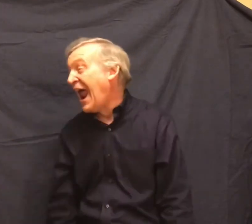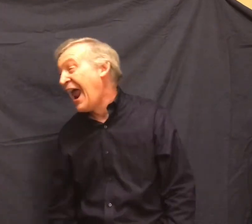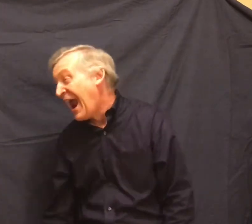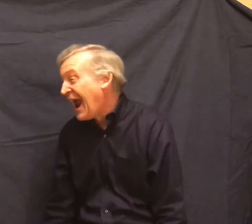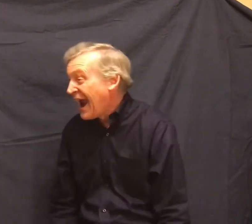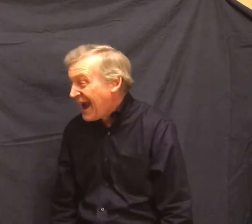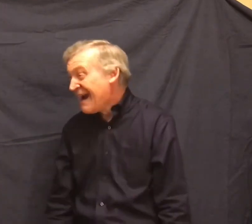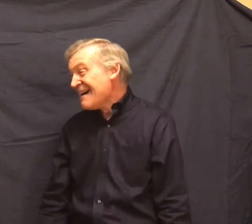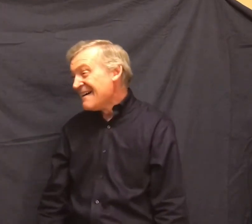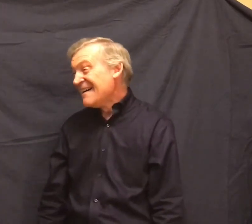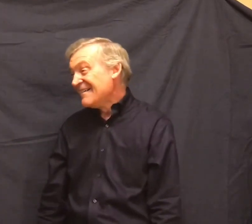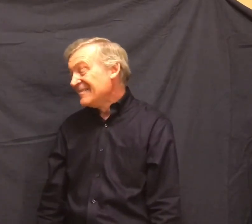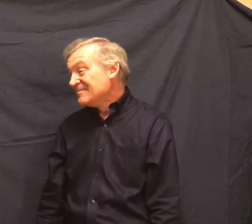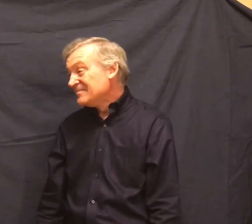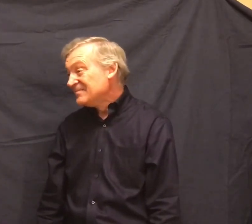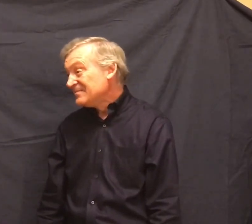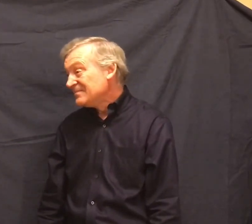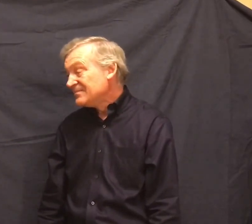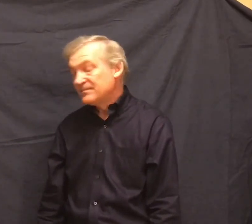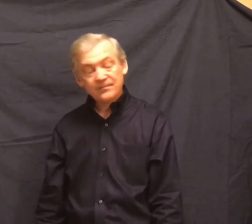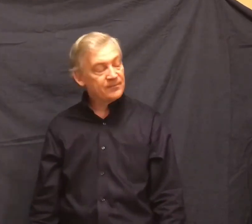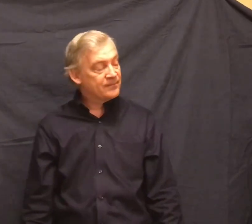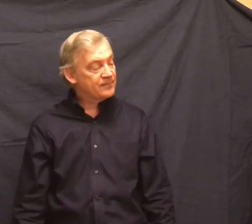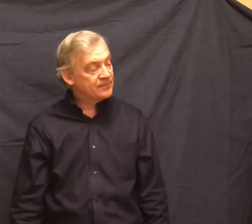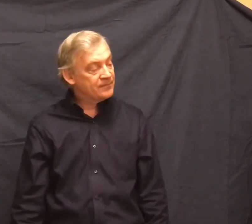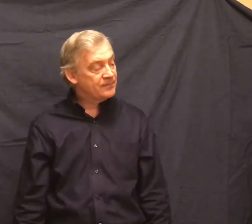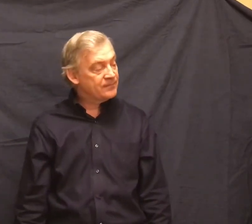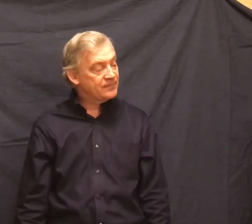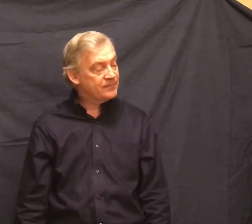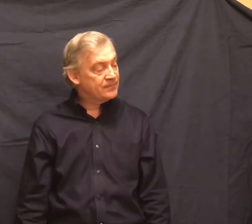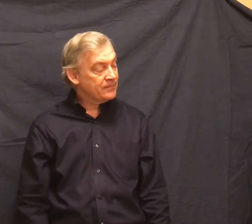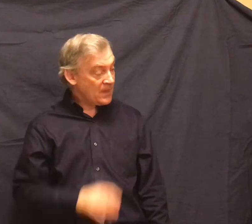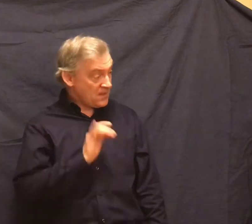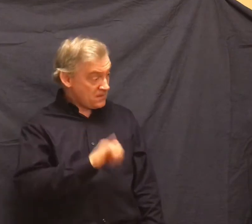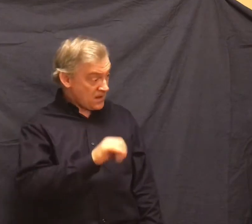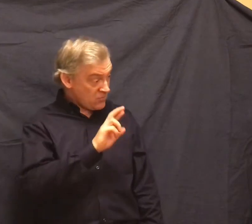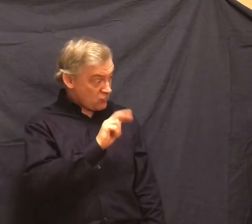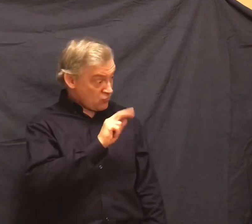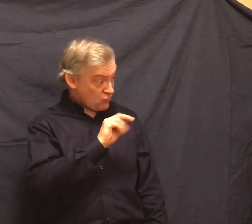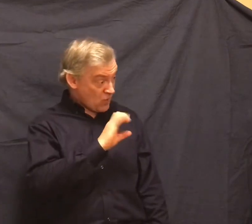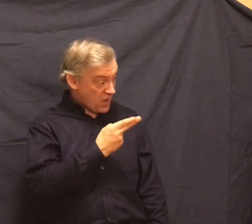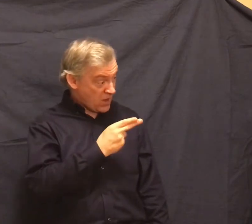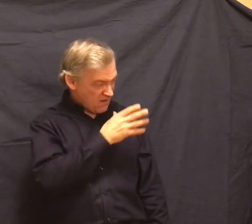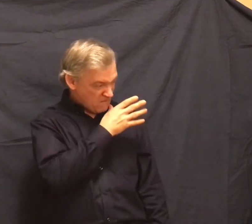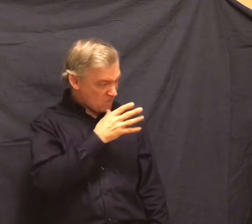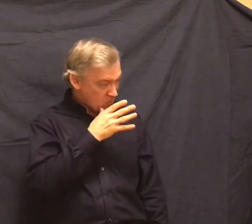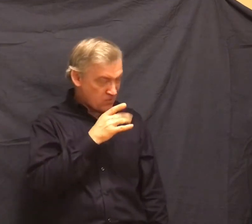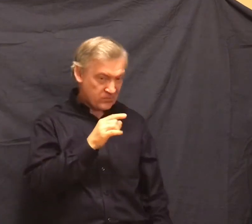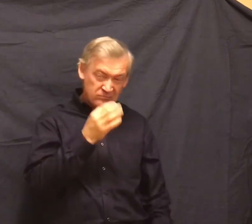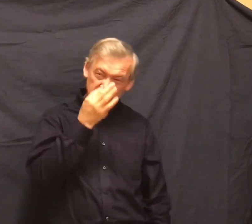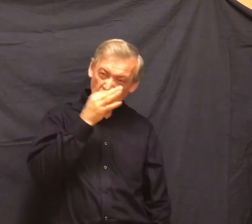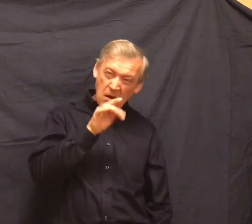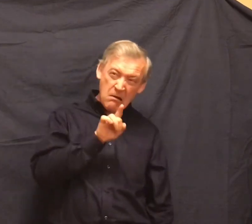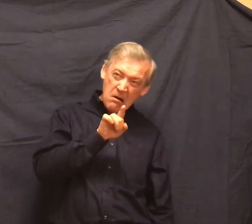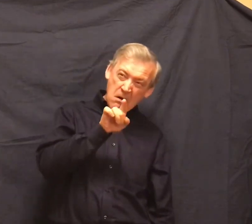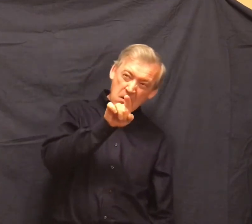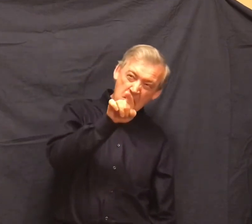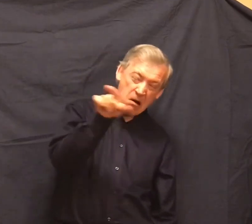That ranch we're going to is right down there about a quarter mile. We're going to go in and see the boss. Now, look.